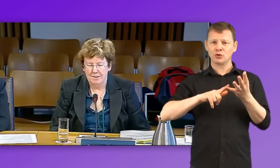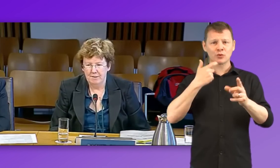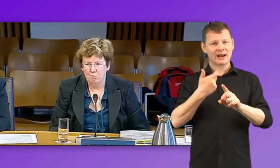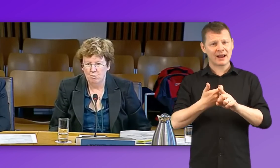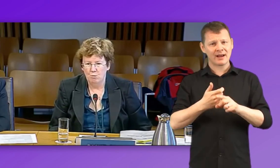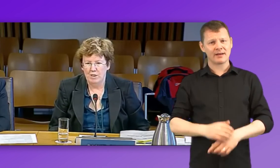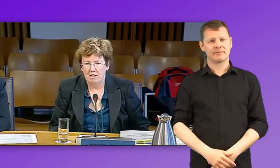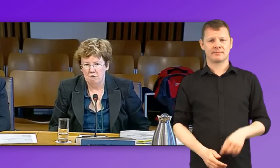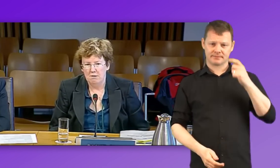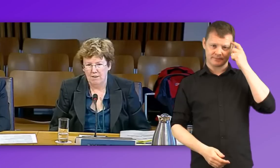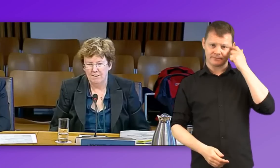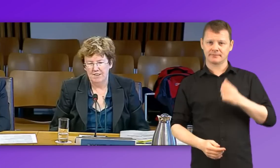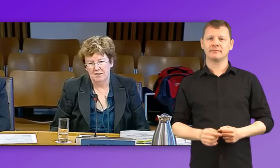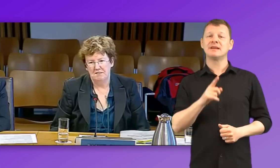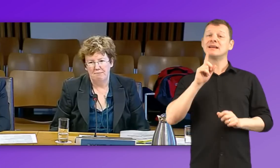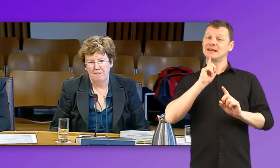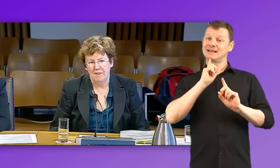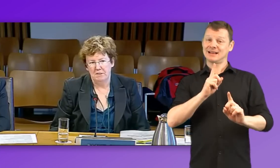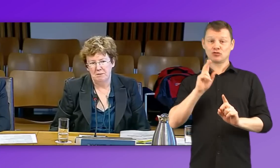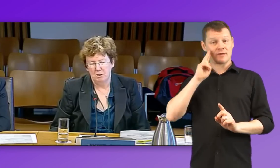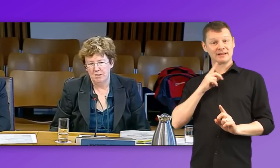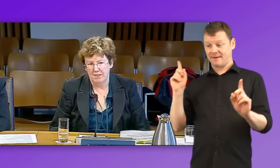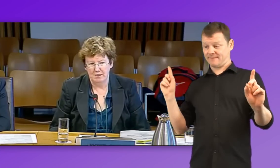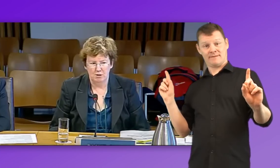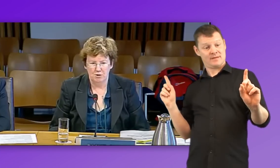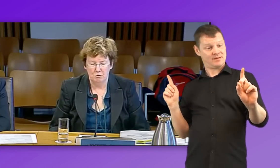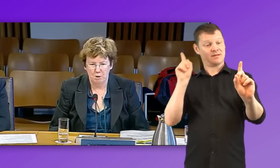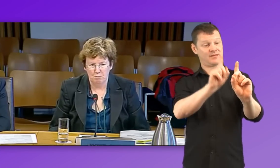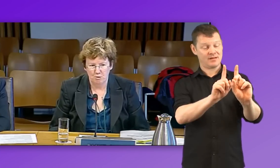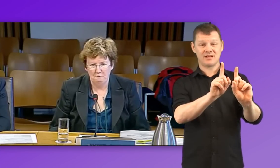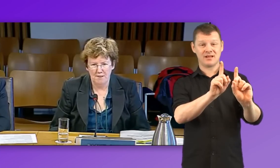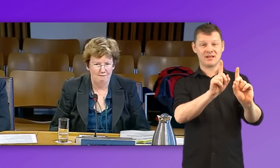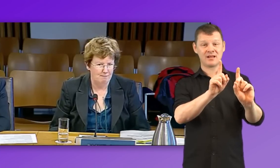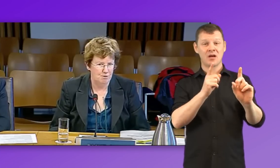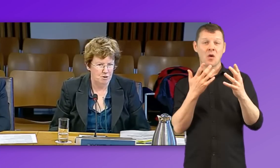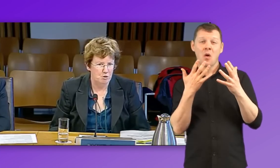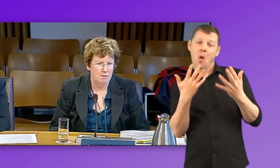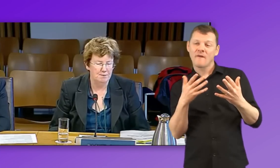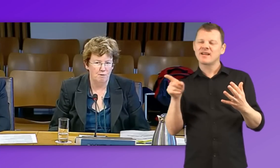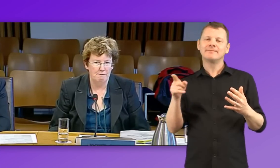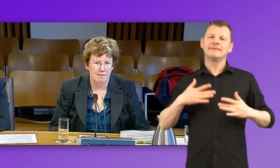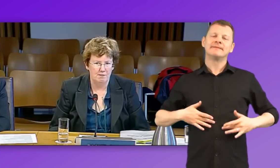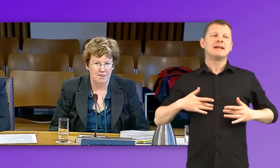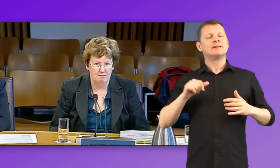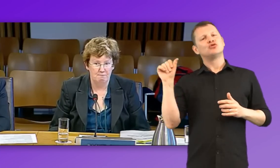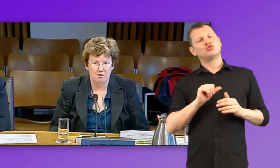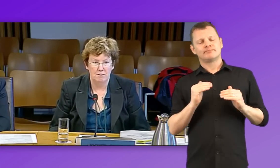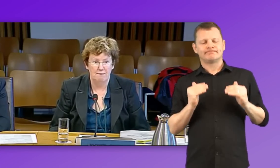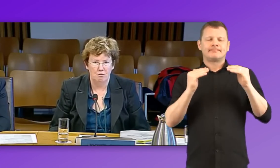And we know as well that teachers of the deaf, when they work with signing pupils, often have Level 2 as what they regard as a good level.